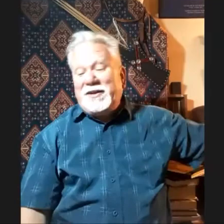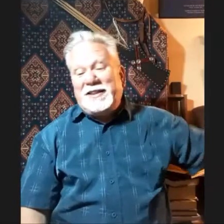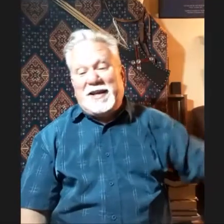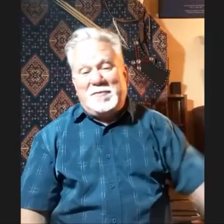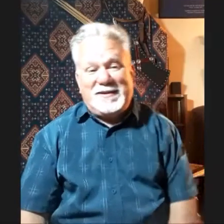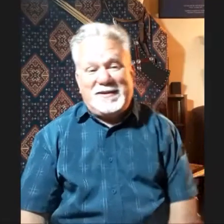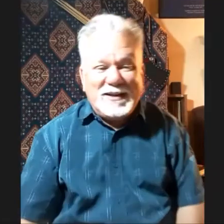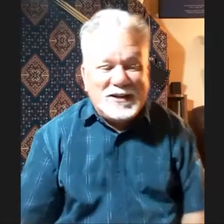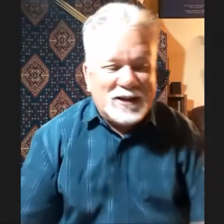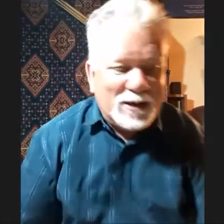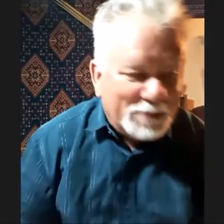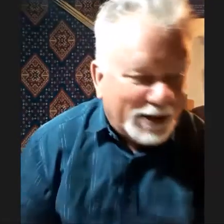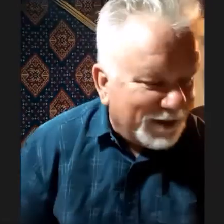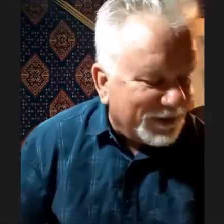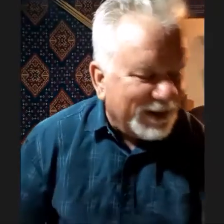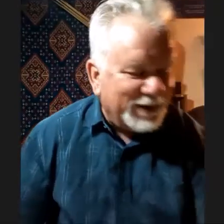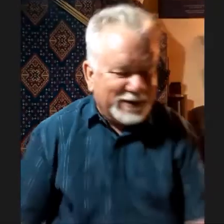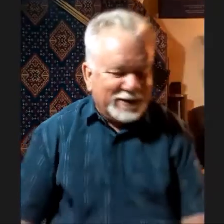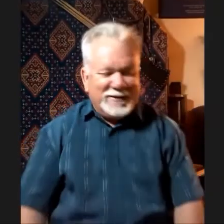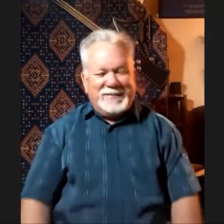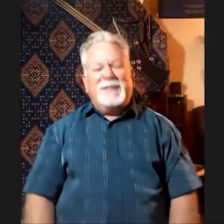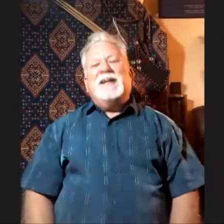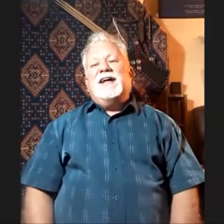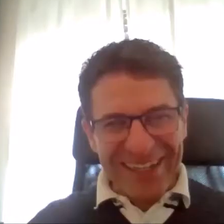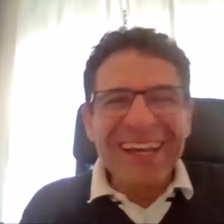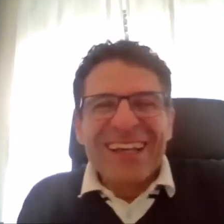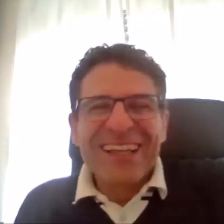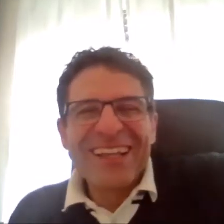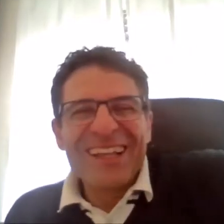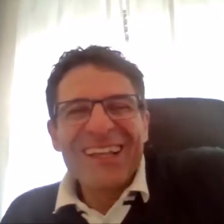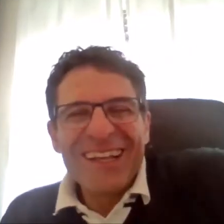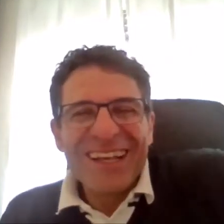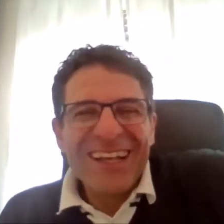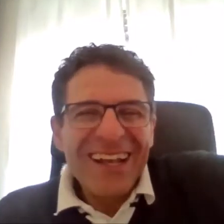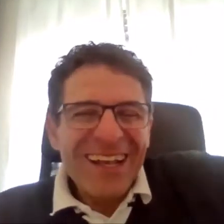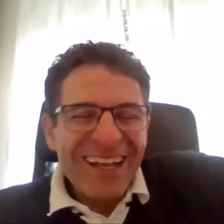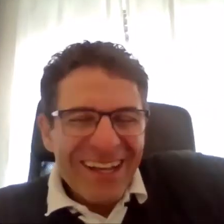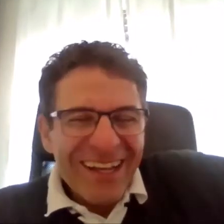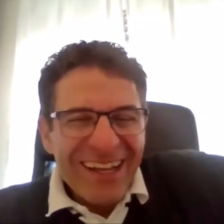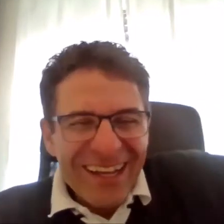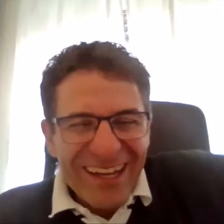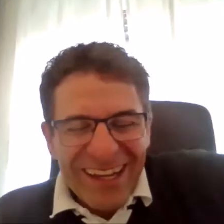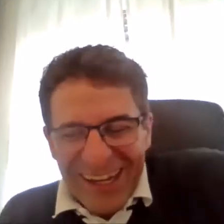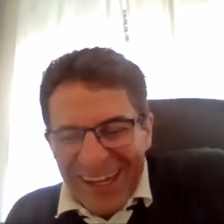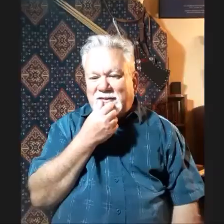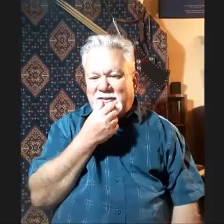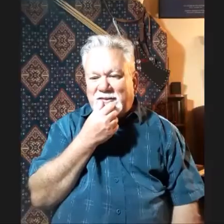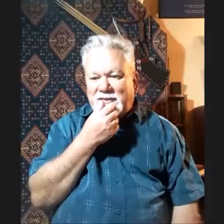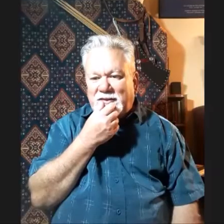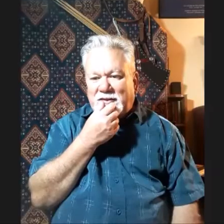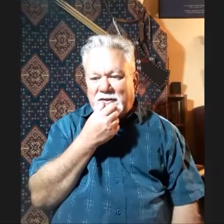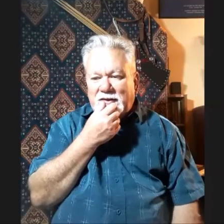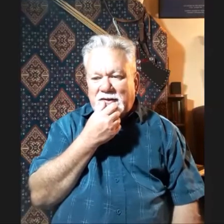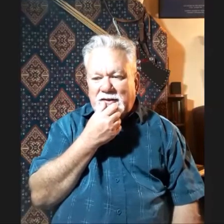looking at that about half an hour ago. So, yeah, this is, this is the thing, the, the,